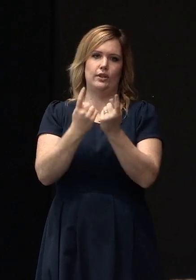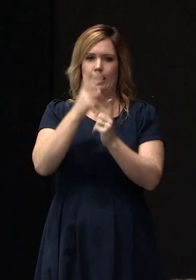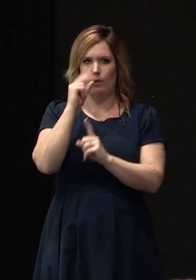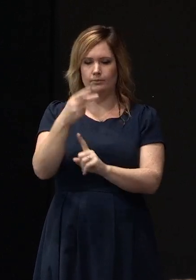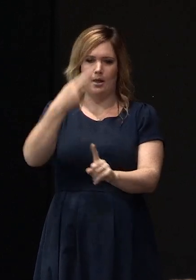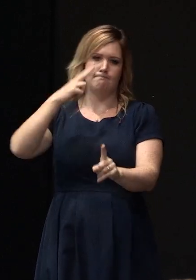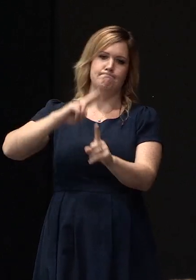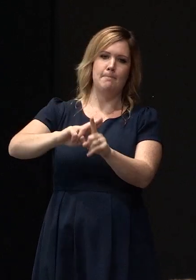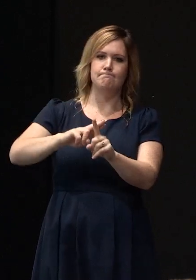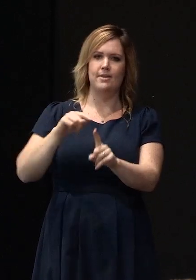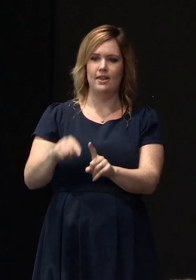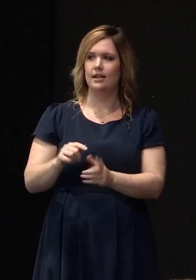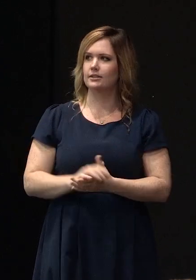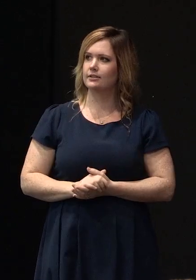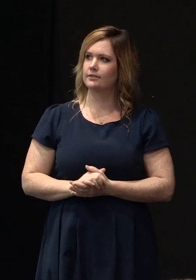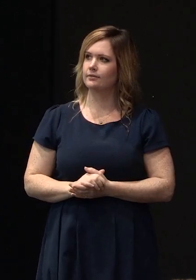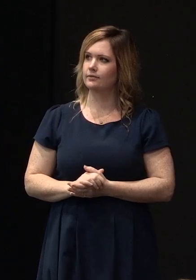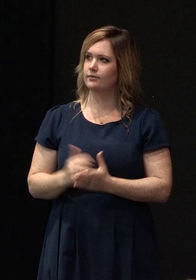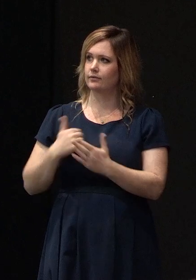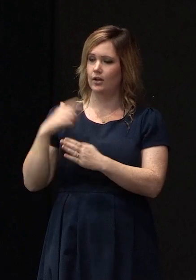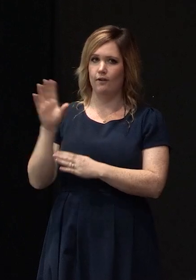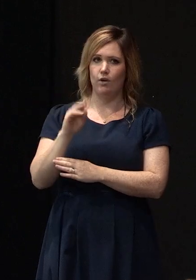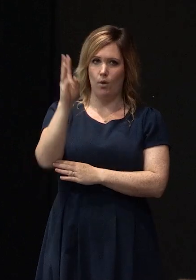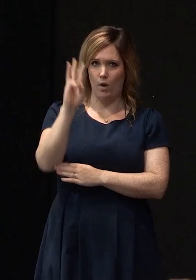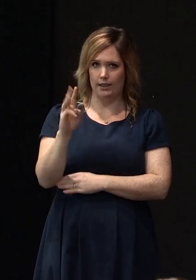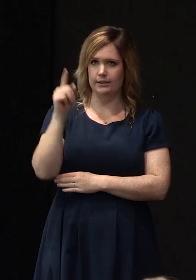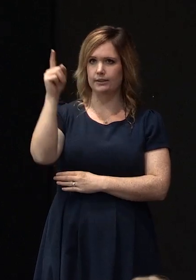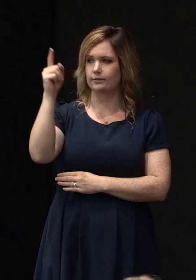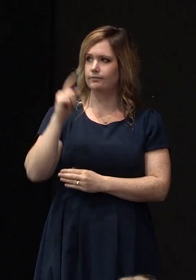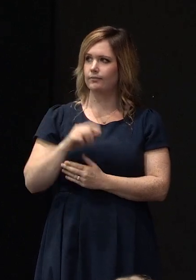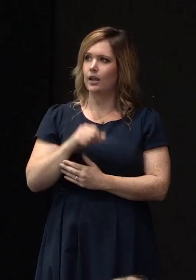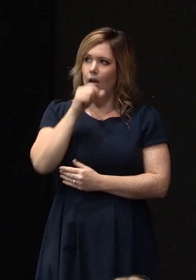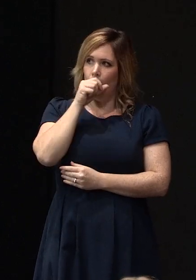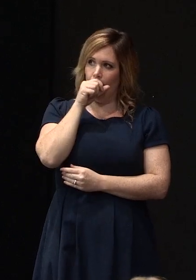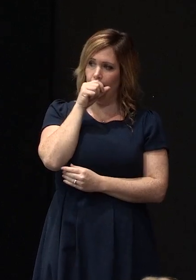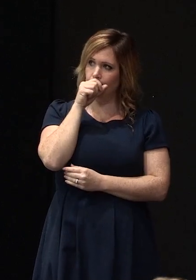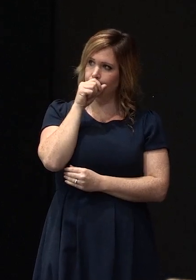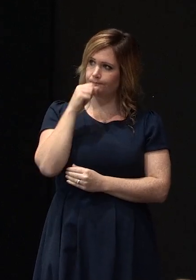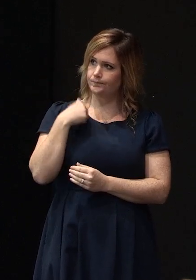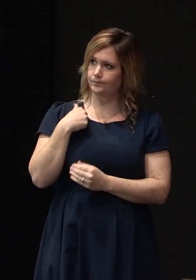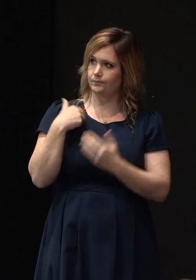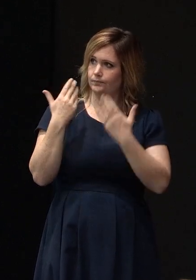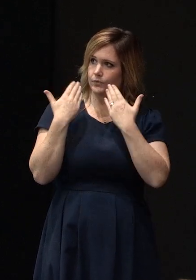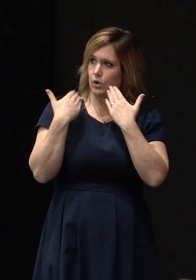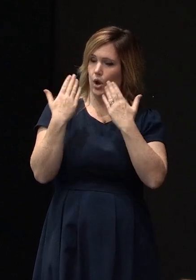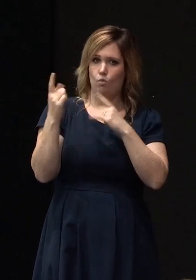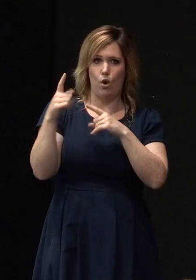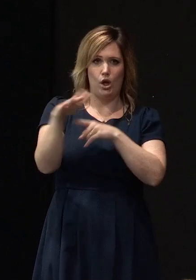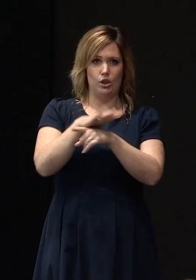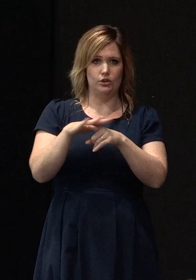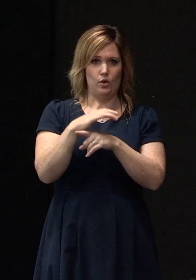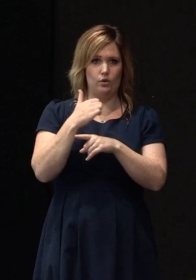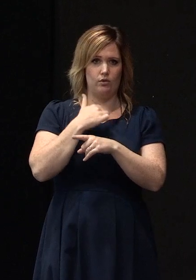anywhere near that well the thing is I come from Wellington right I have no idea what zone my site